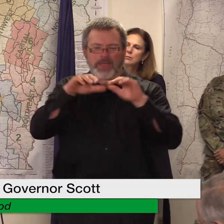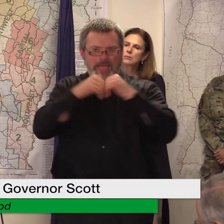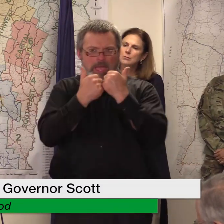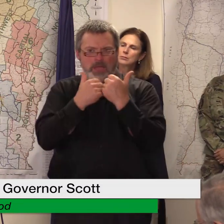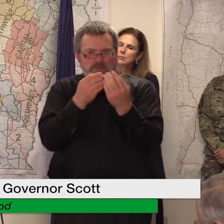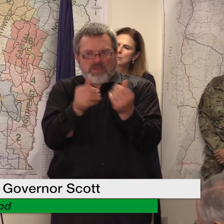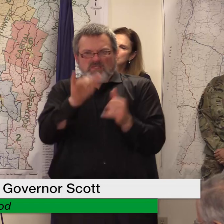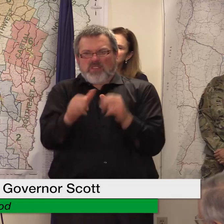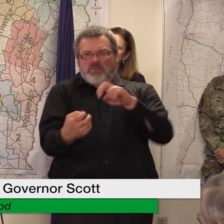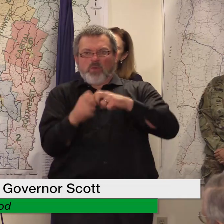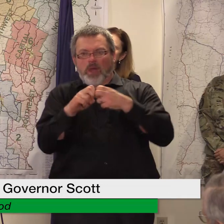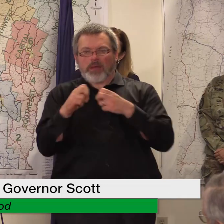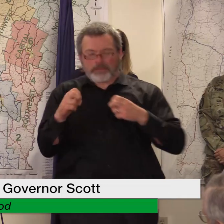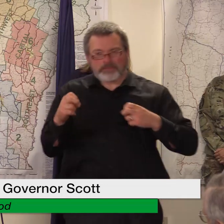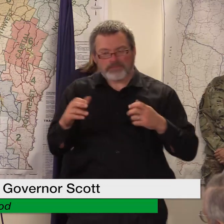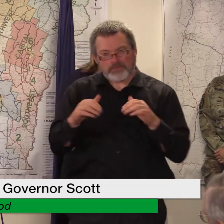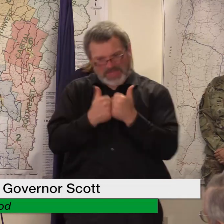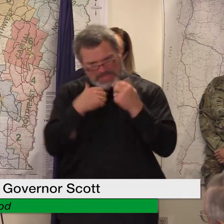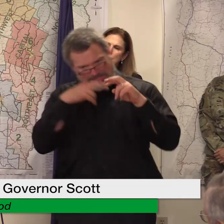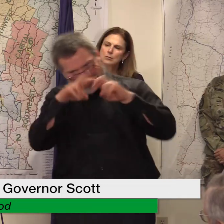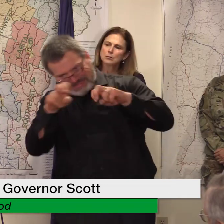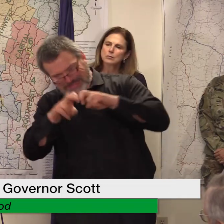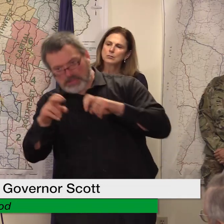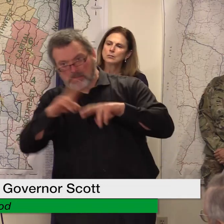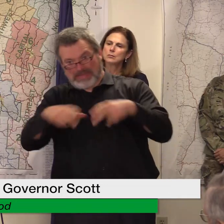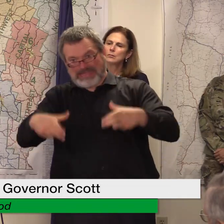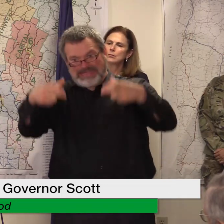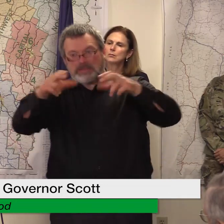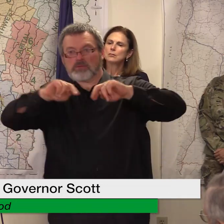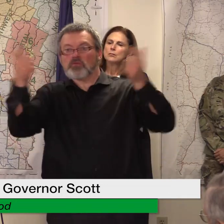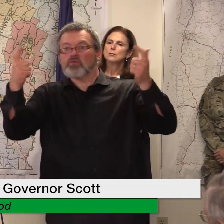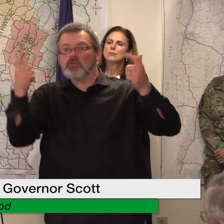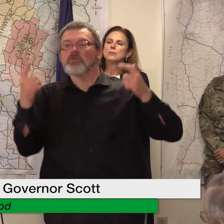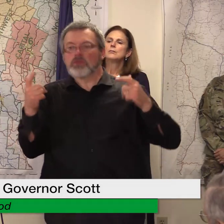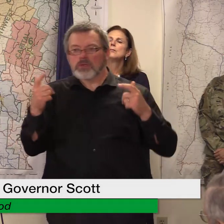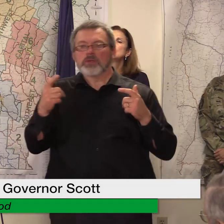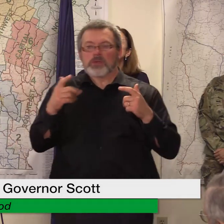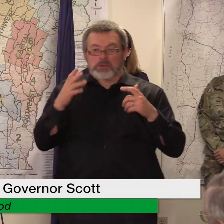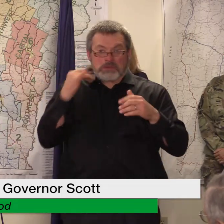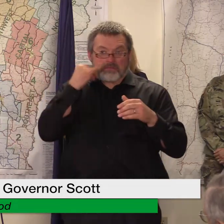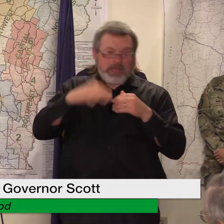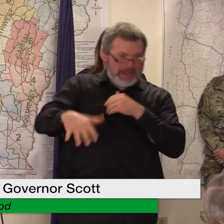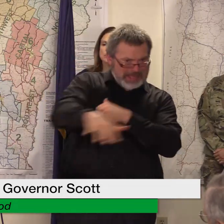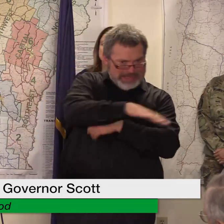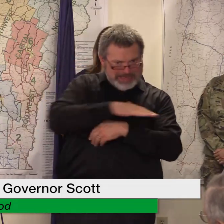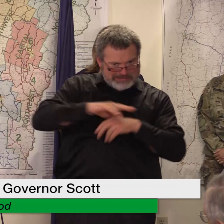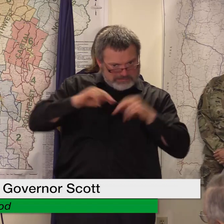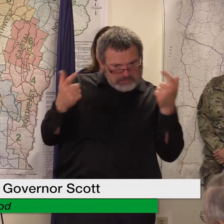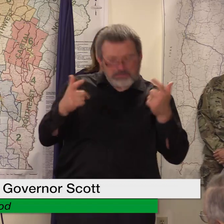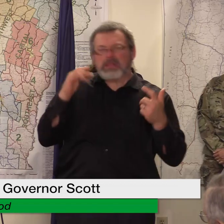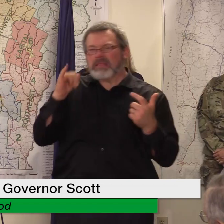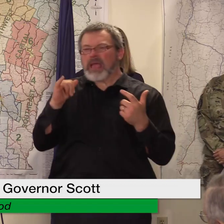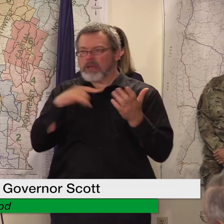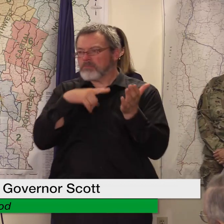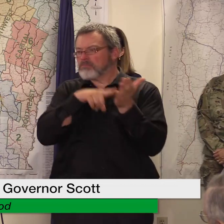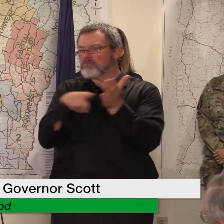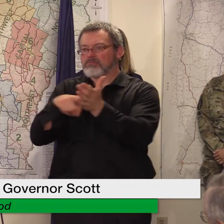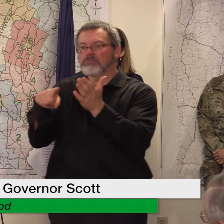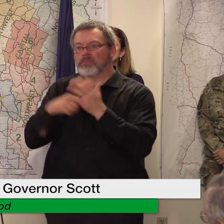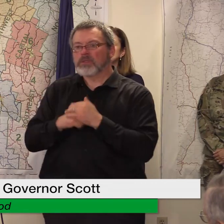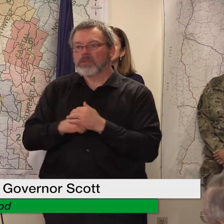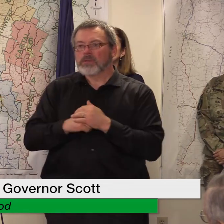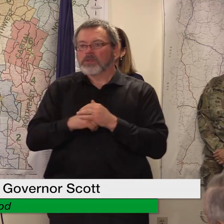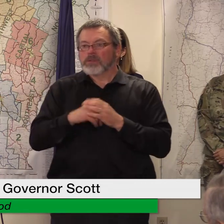and what areas that have been built in that shouldn't have been so it's going to take uh resources and dollars